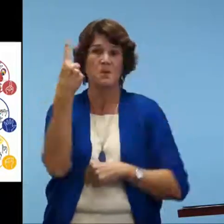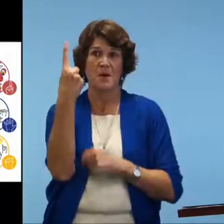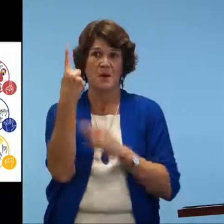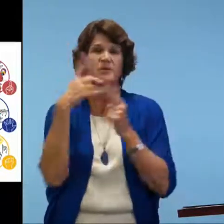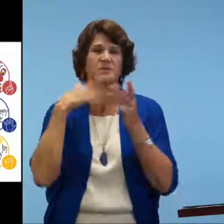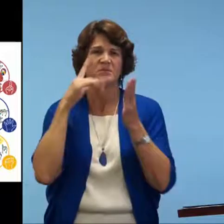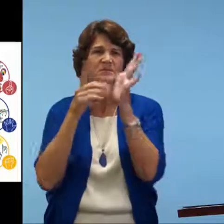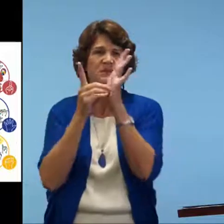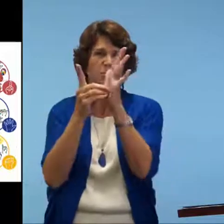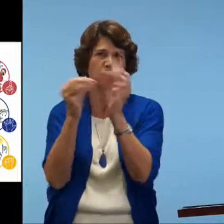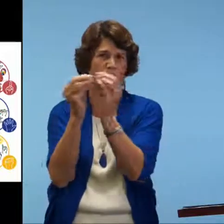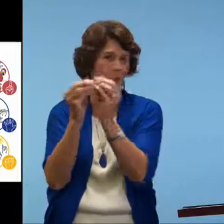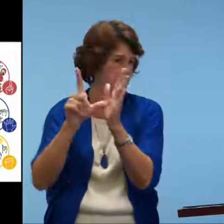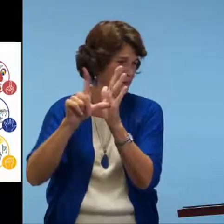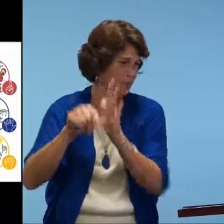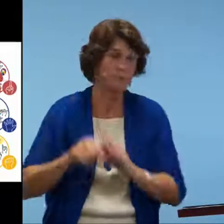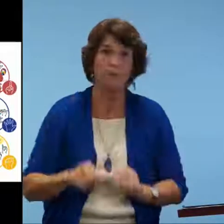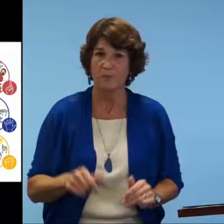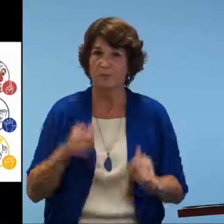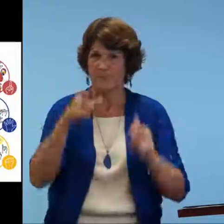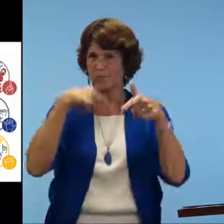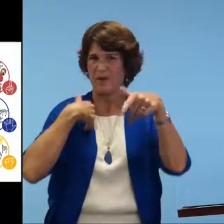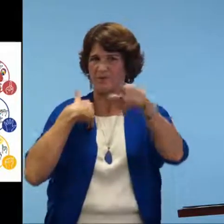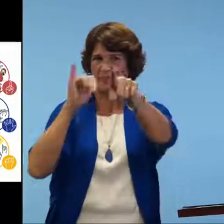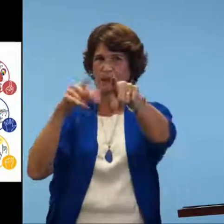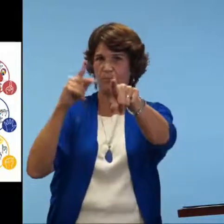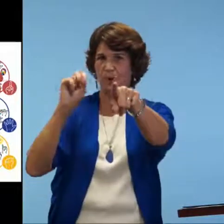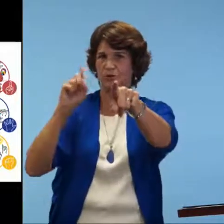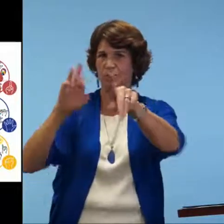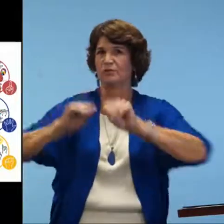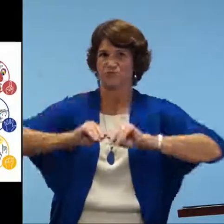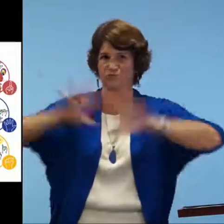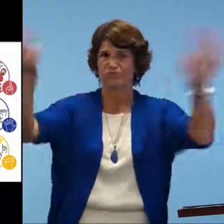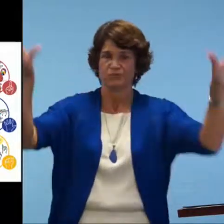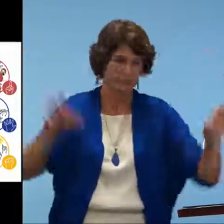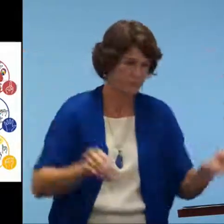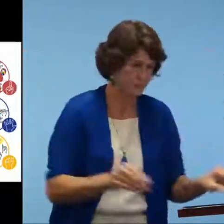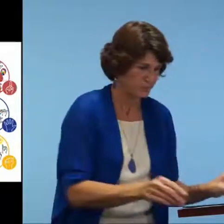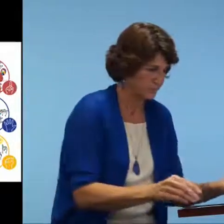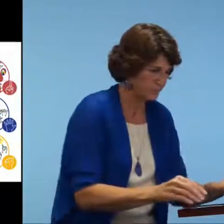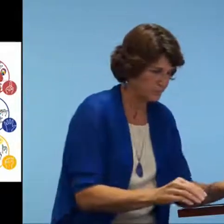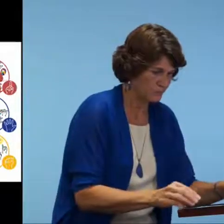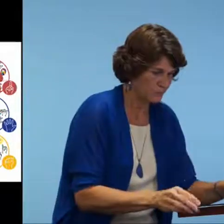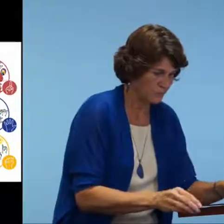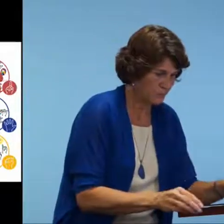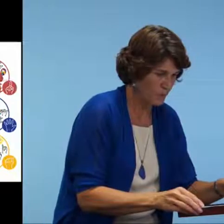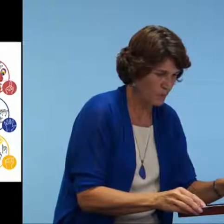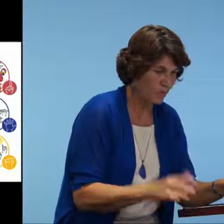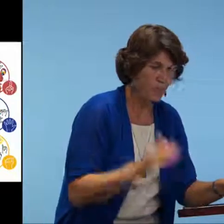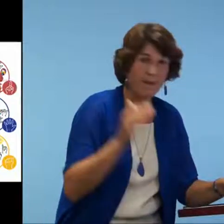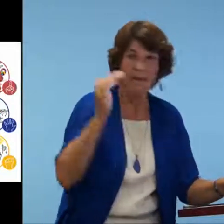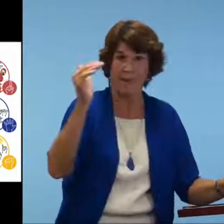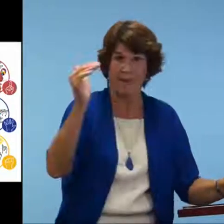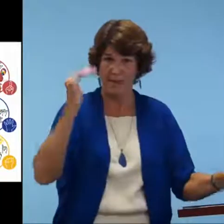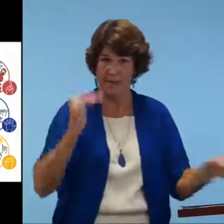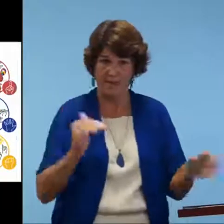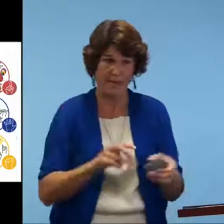the handshape of one. So I will show you a little bit more later. But this particular diagram that you're seeing is ready